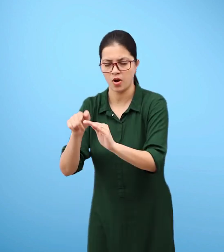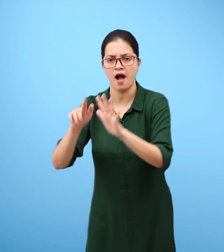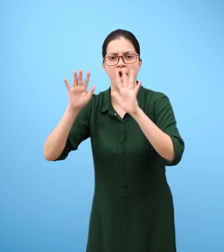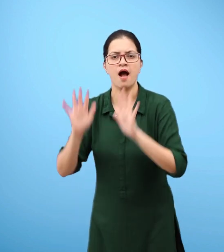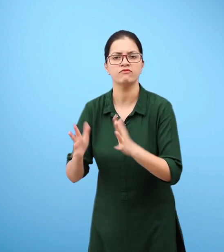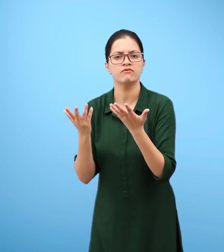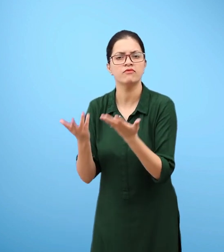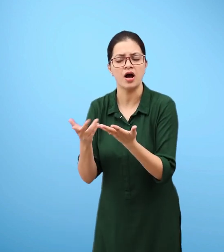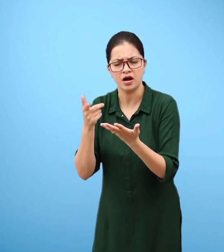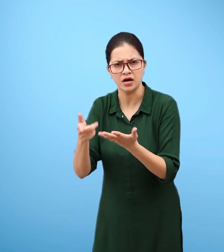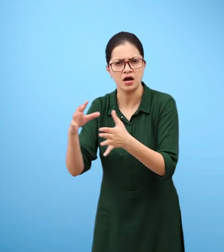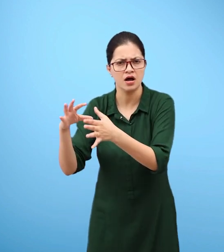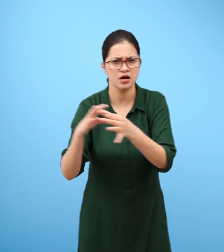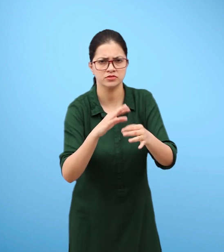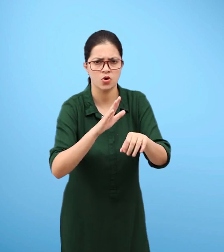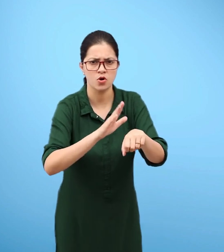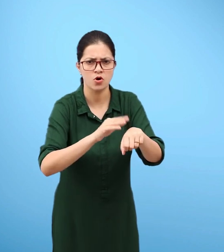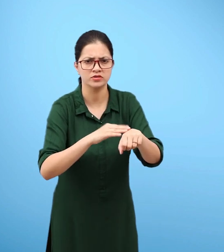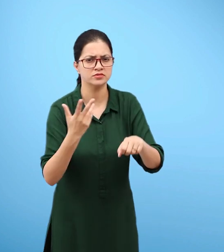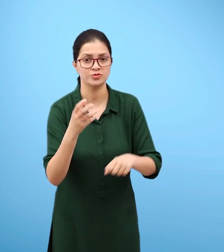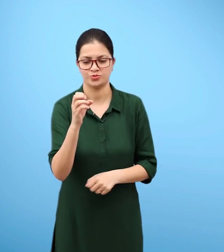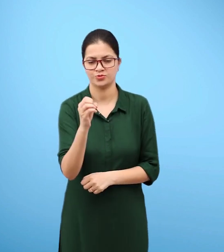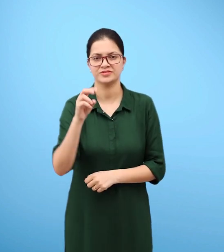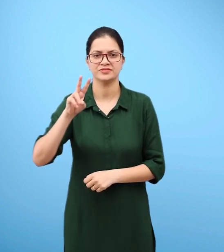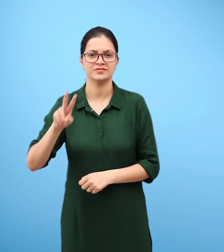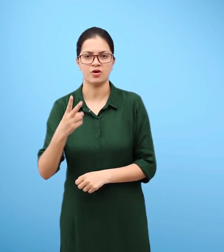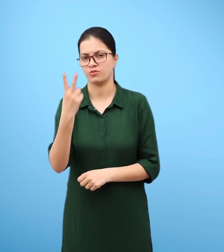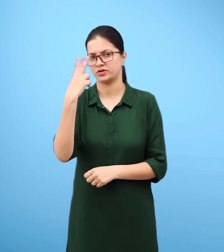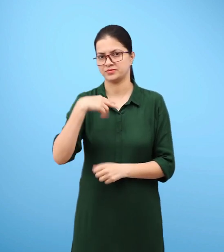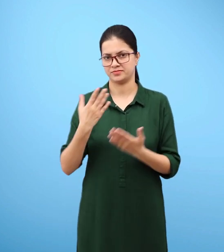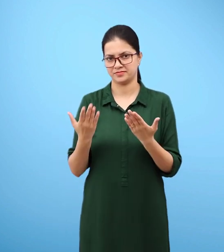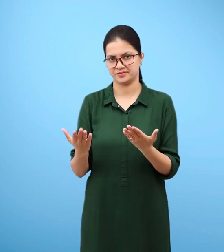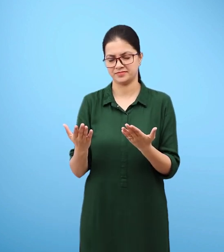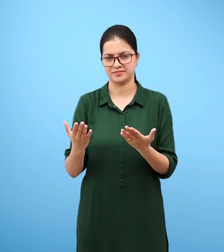This component of air, which supports burning, is known as oxygen.